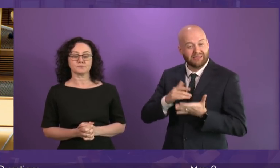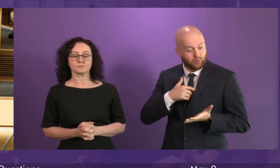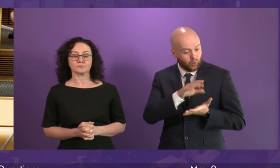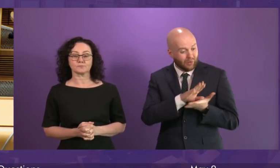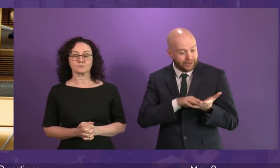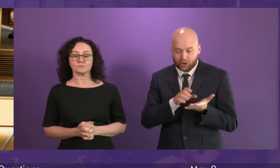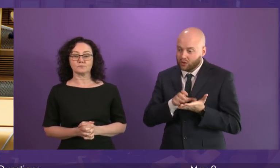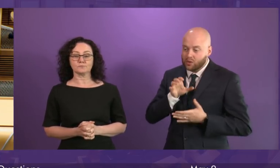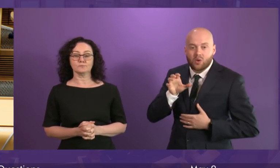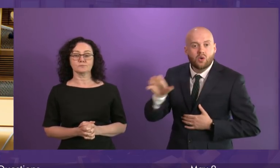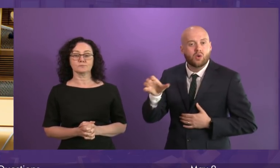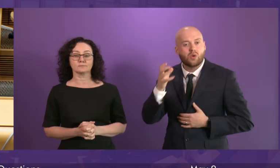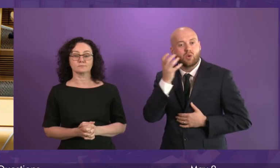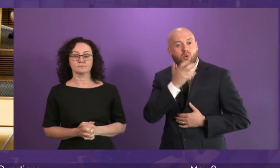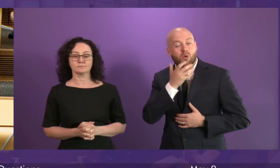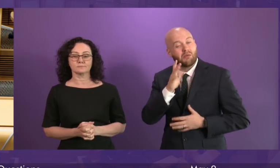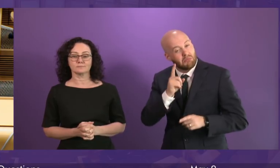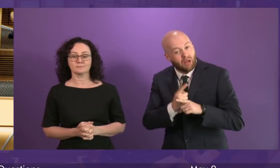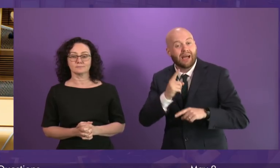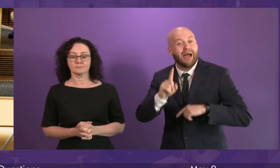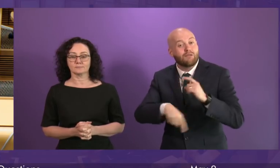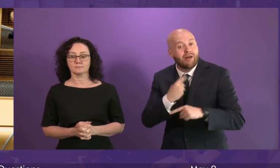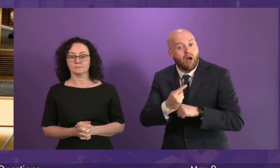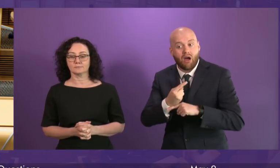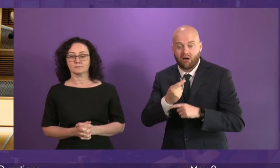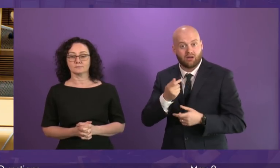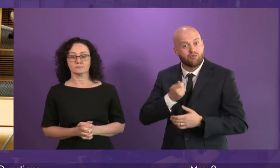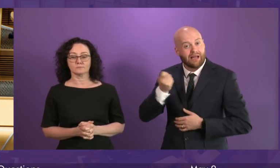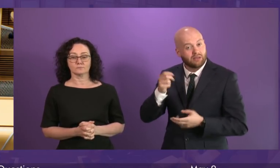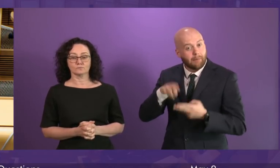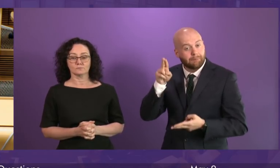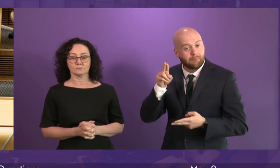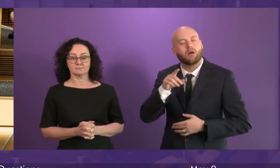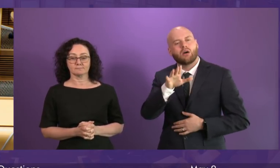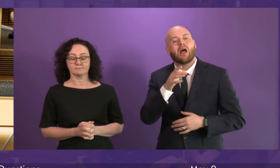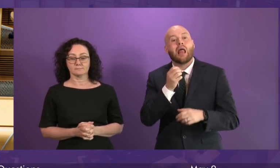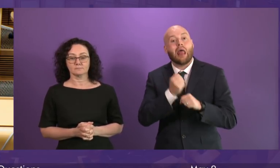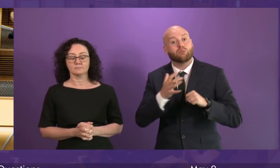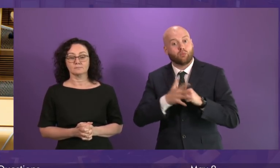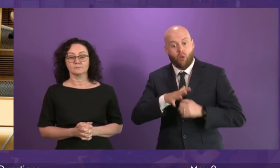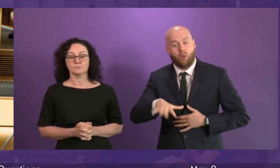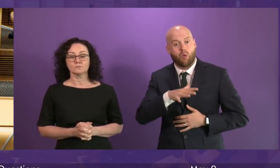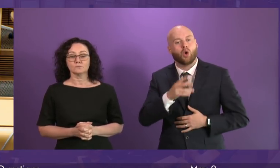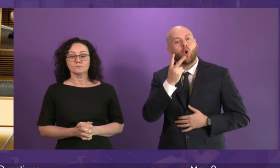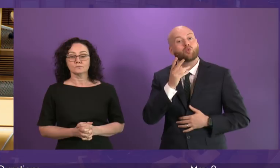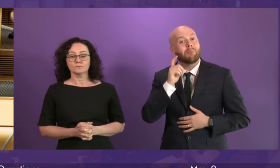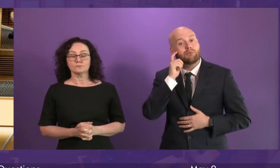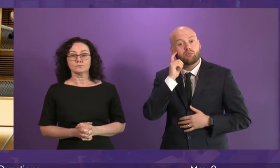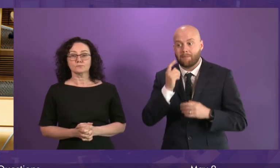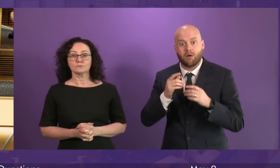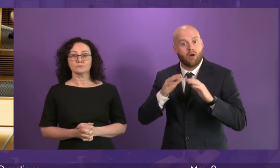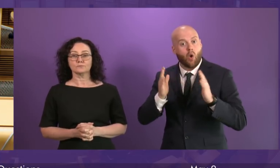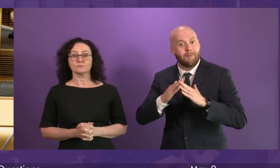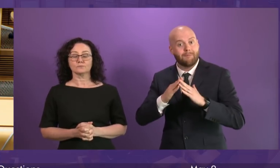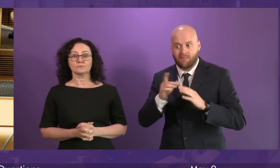year on year, rents are going up. The average rent for a two-bedroom home in Greater Glasgow has increased by over 30%